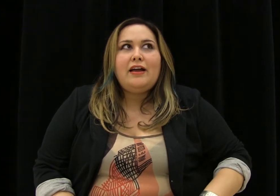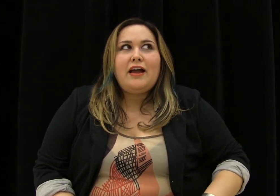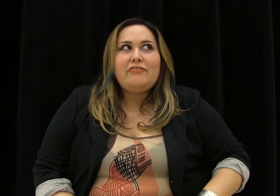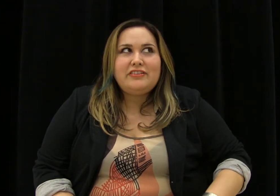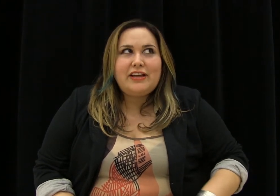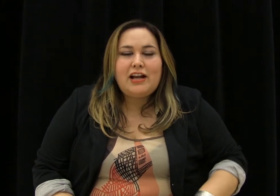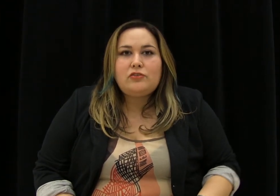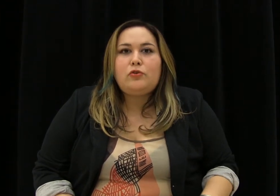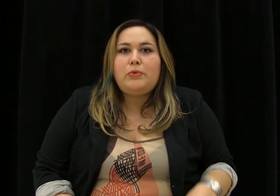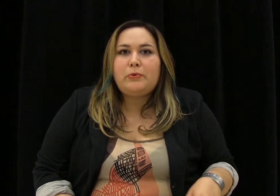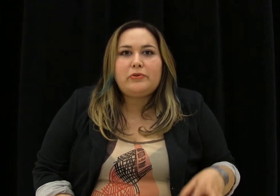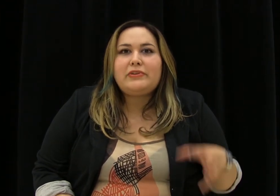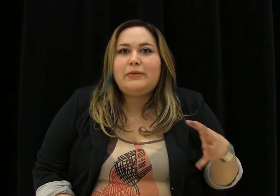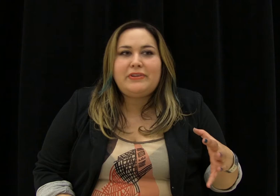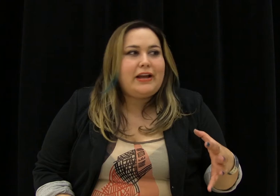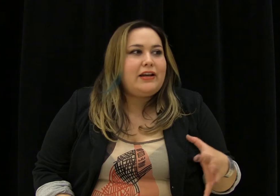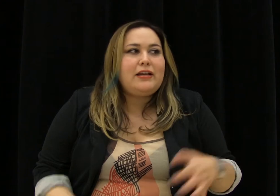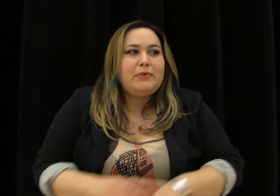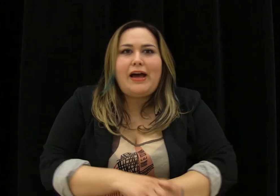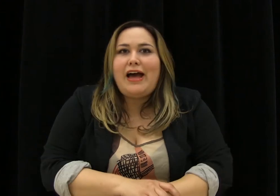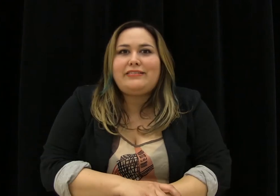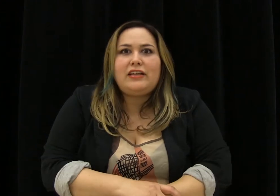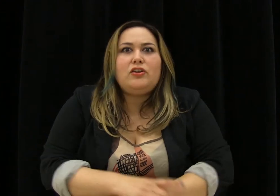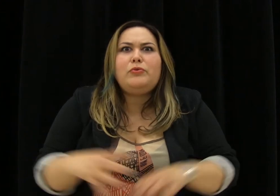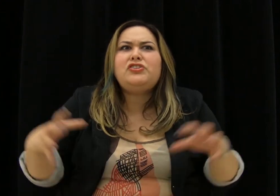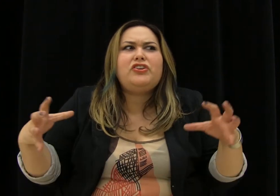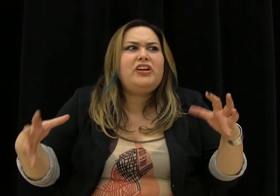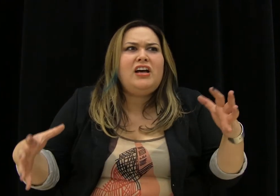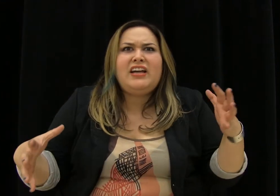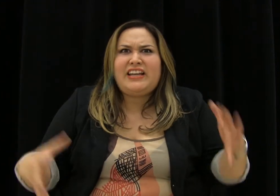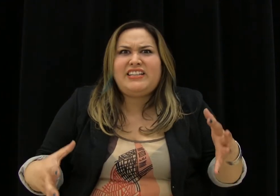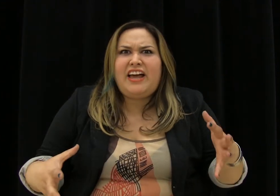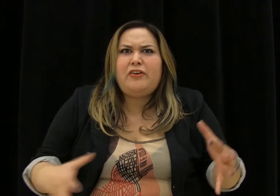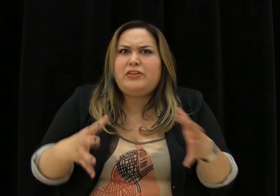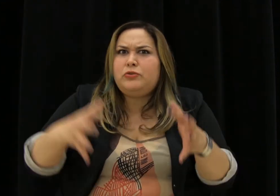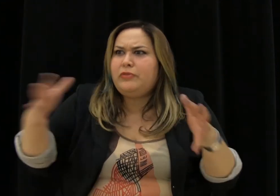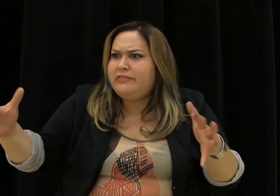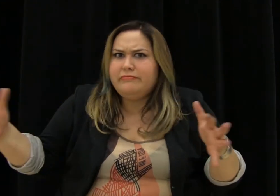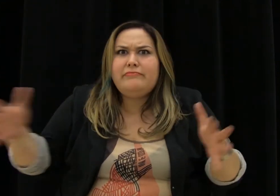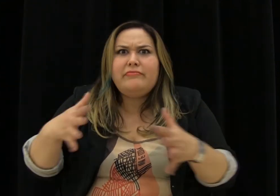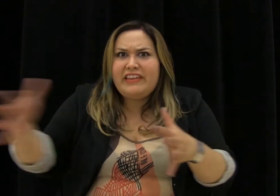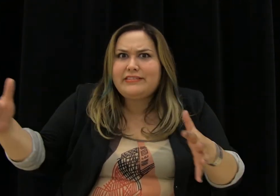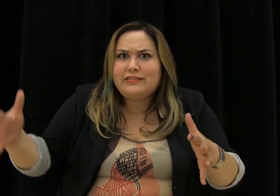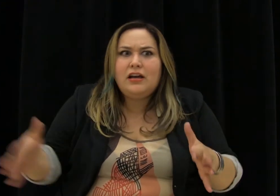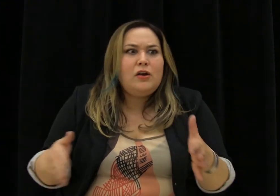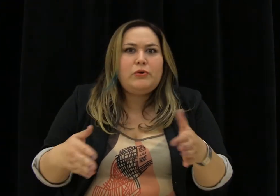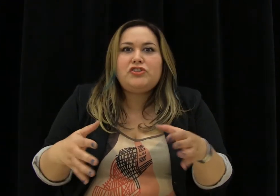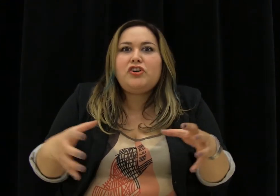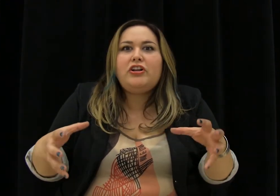Ever since I got out of school, people keep saying, keep asking, you know, we should get together and do this. We should